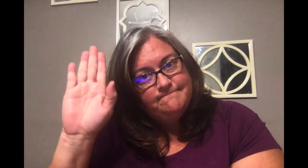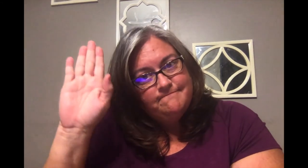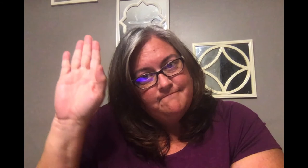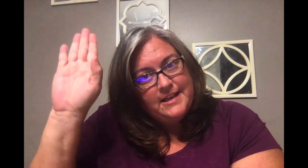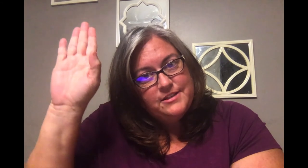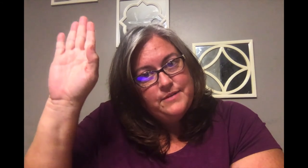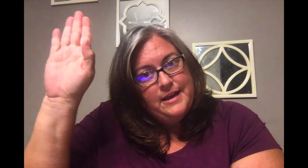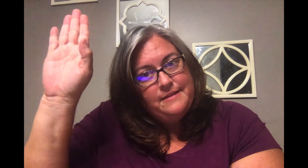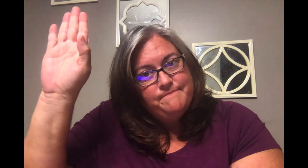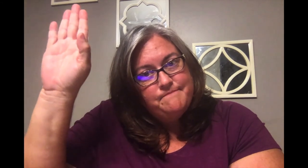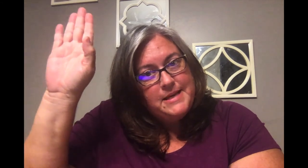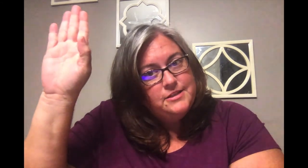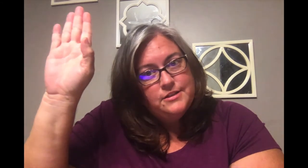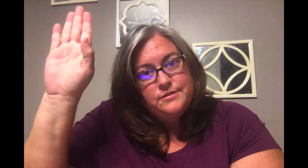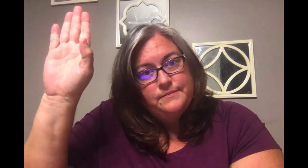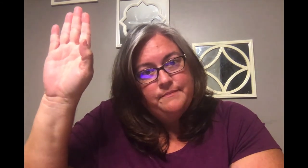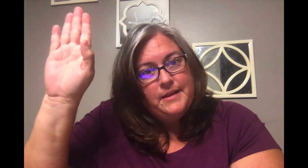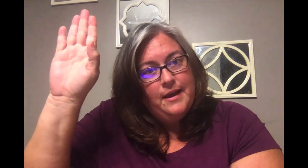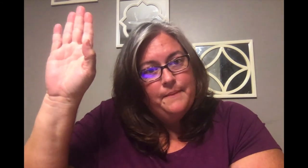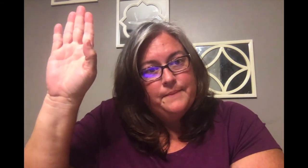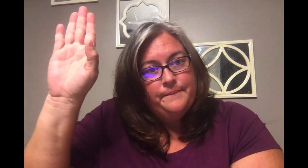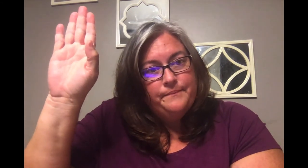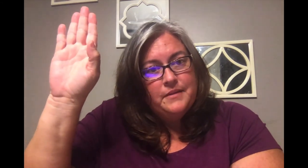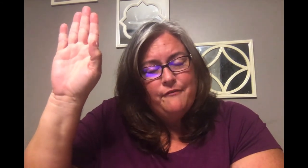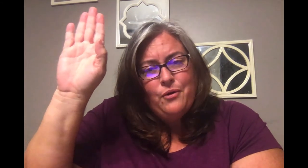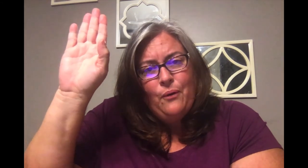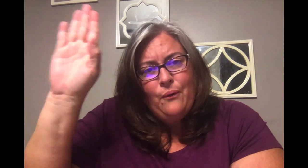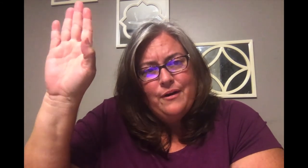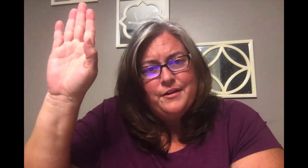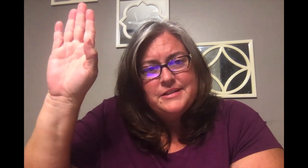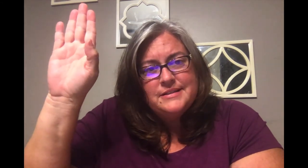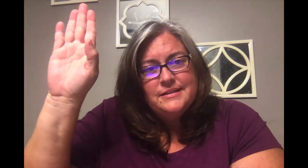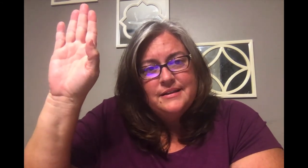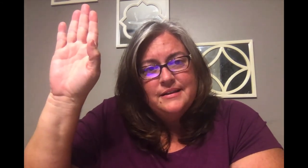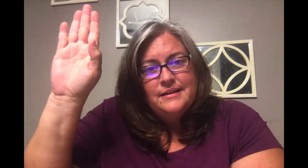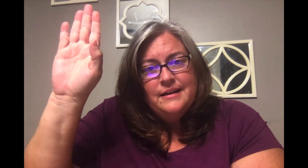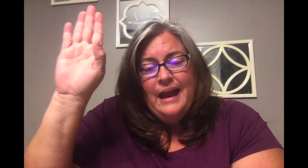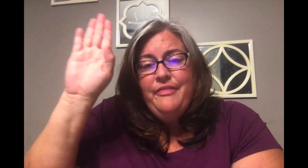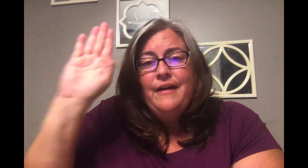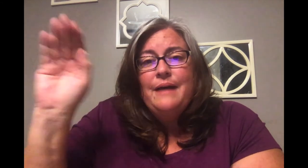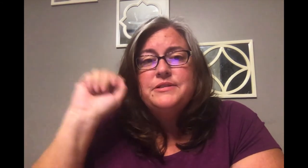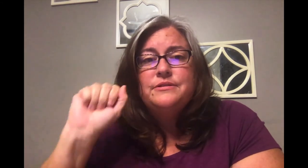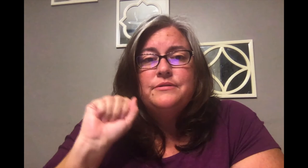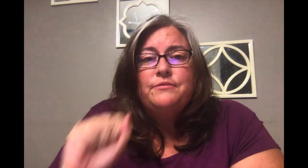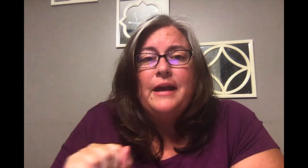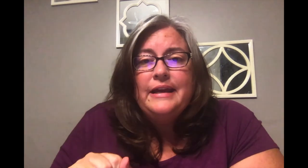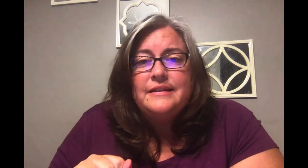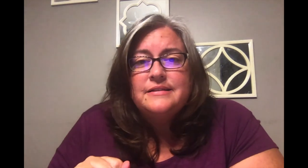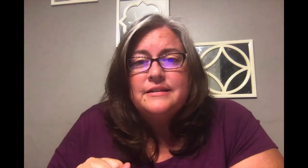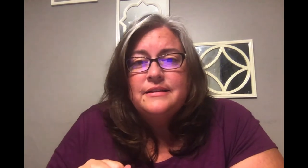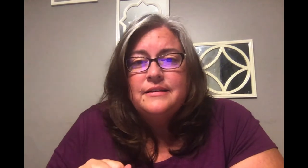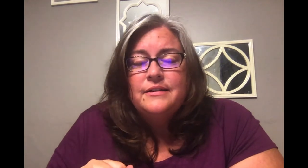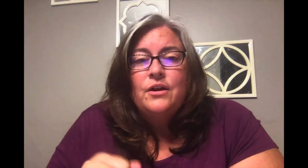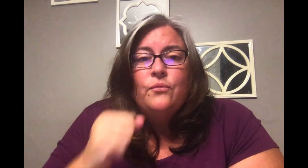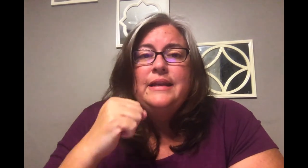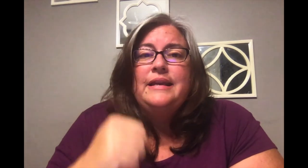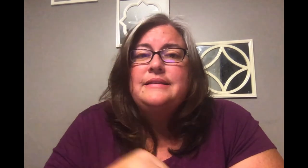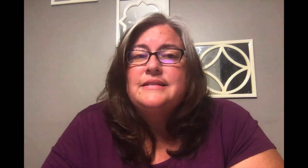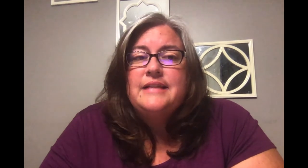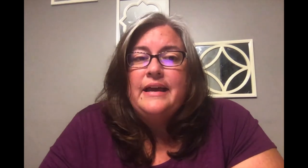That's right Me too Yep Of course And they're absolutely right We need to say it